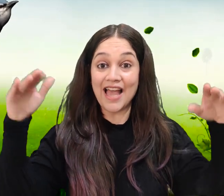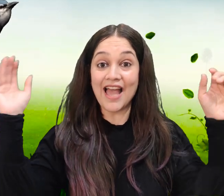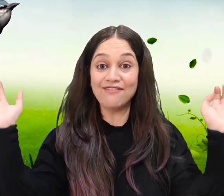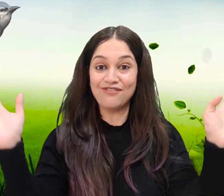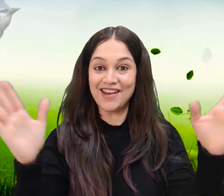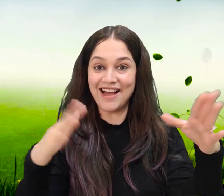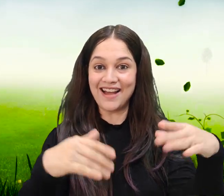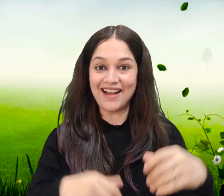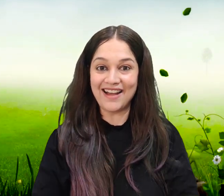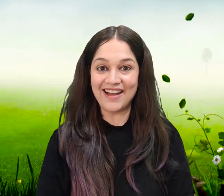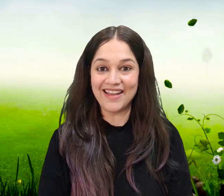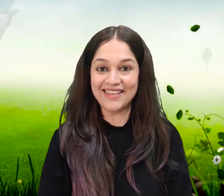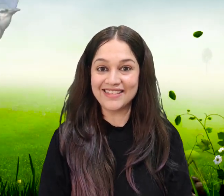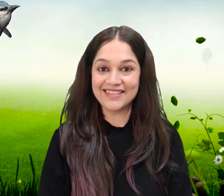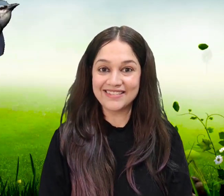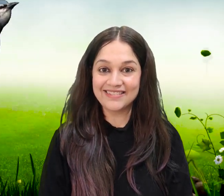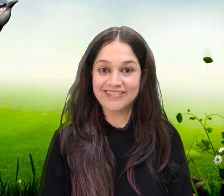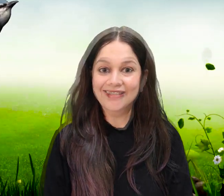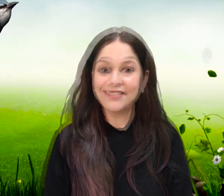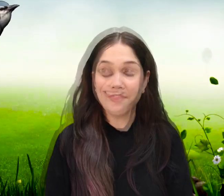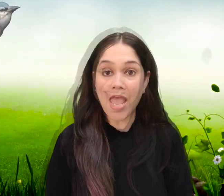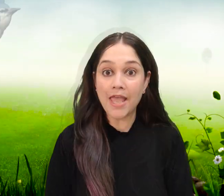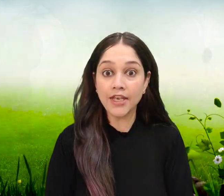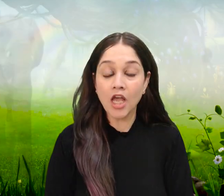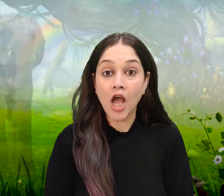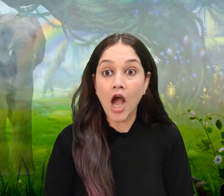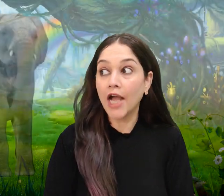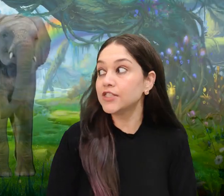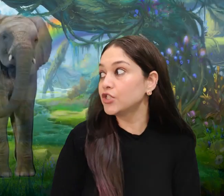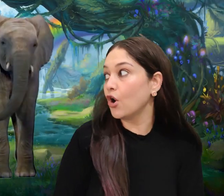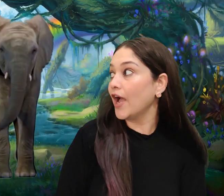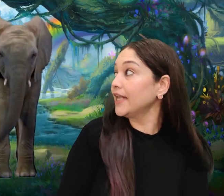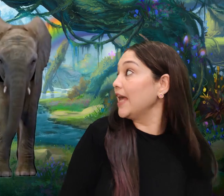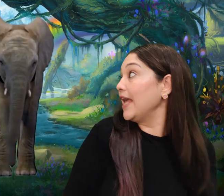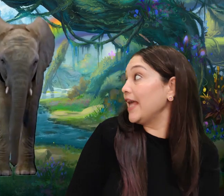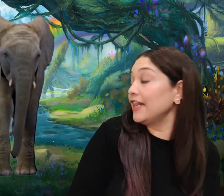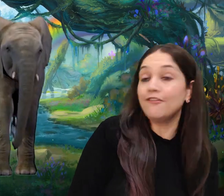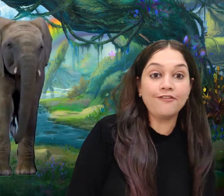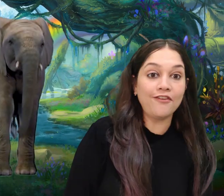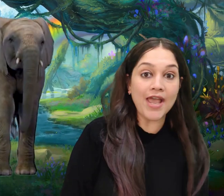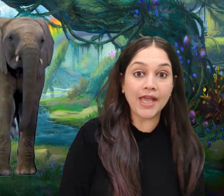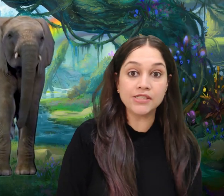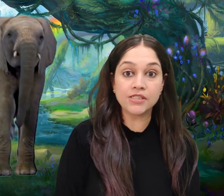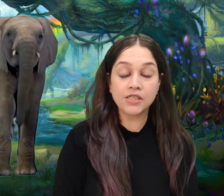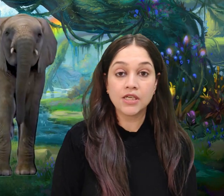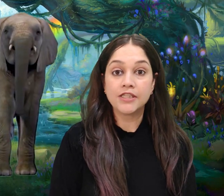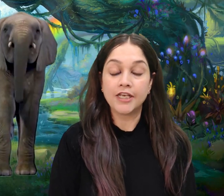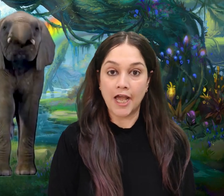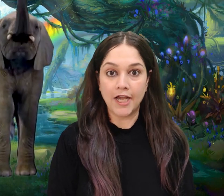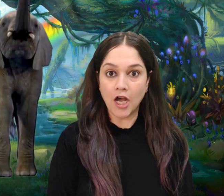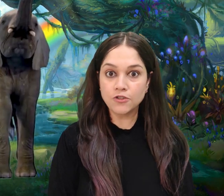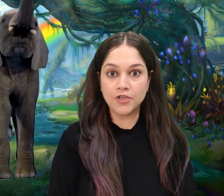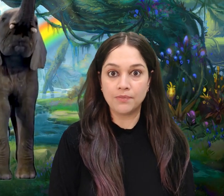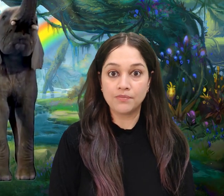fly Then I saw an elephant Then I asked him